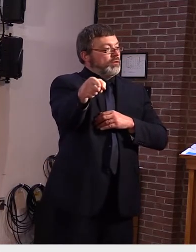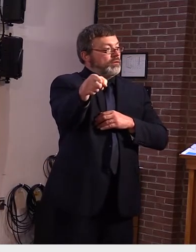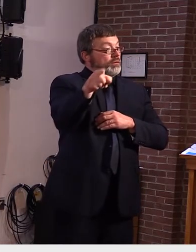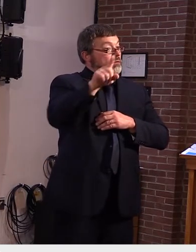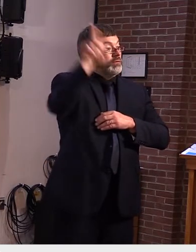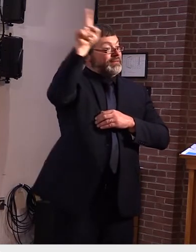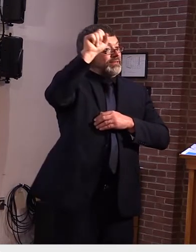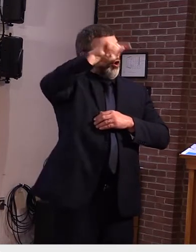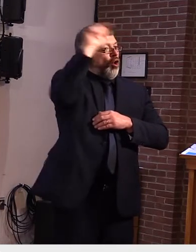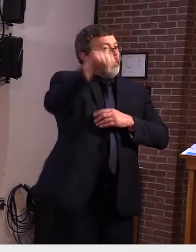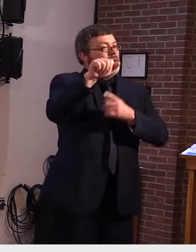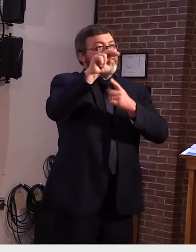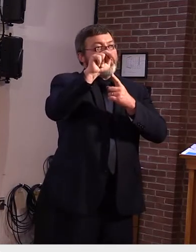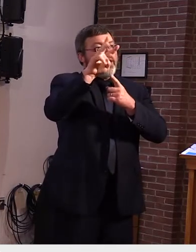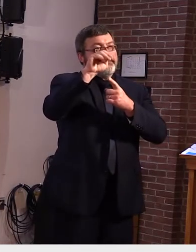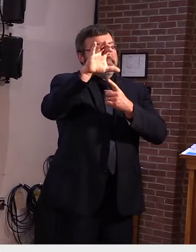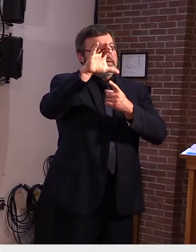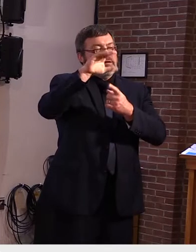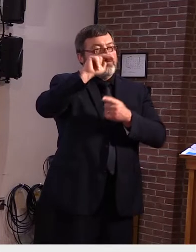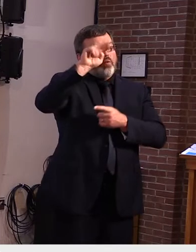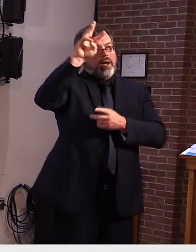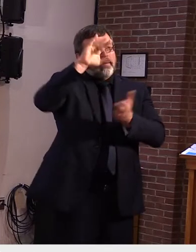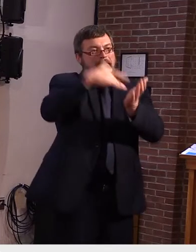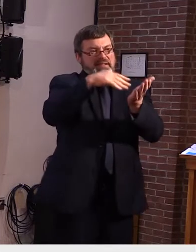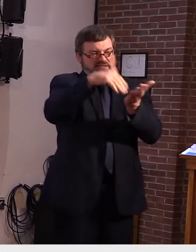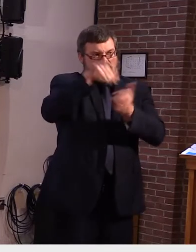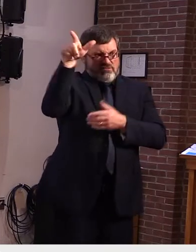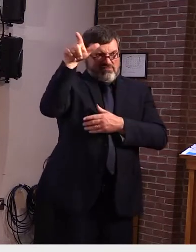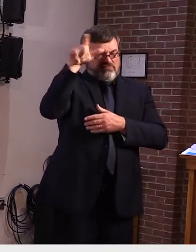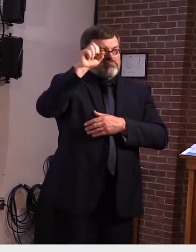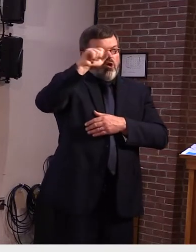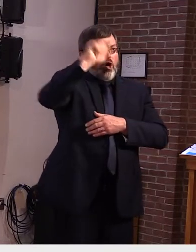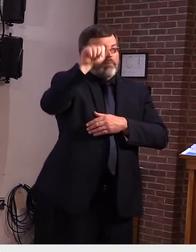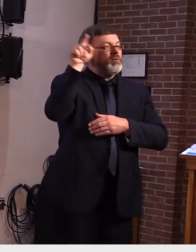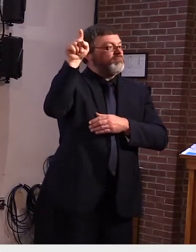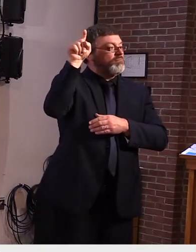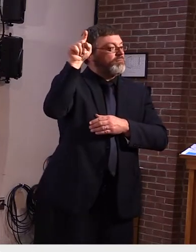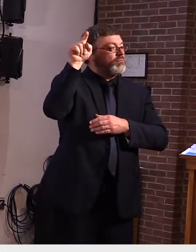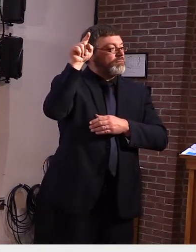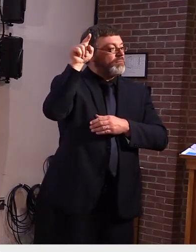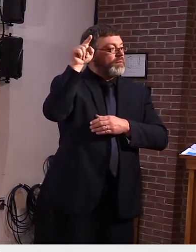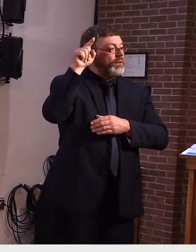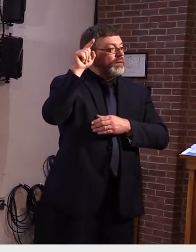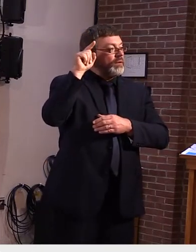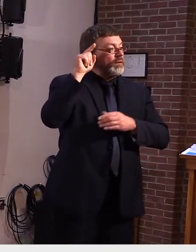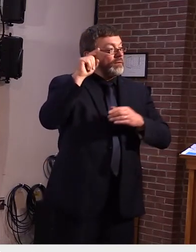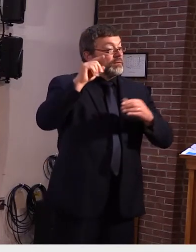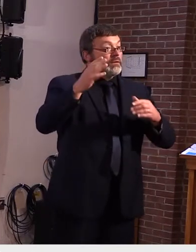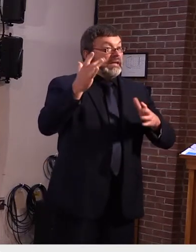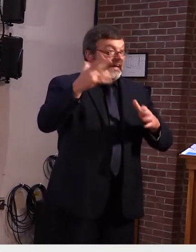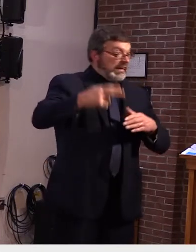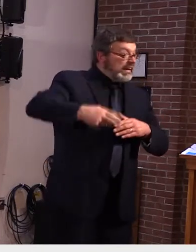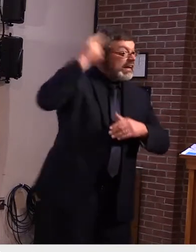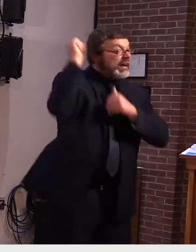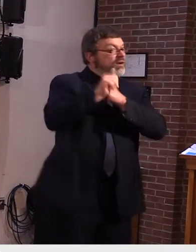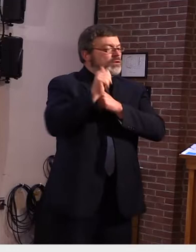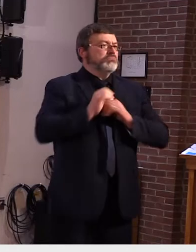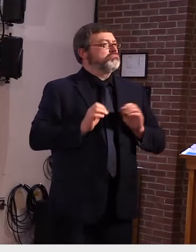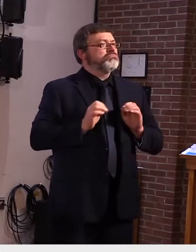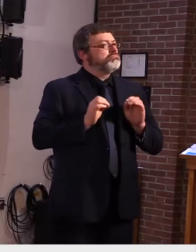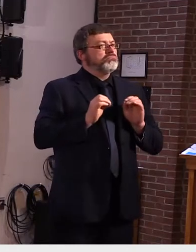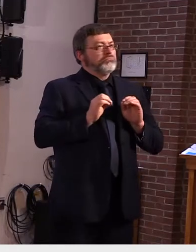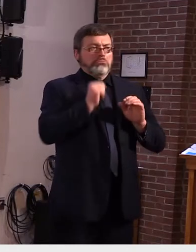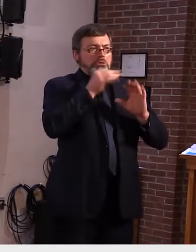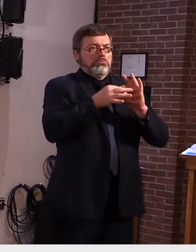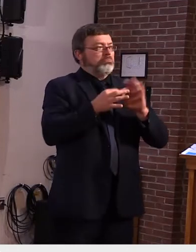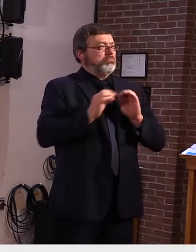didn't identify any high-risk contacts some staff they are testing there uh out of an abundance of